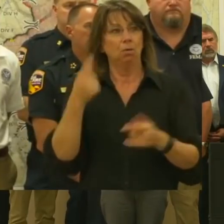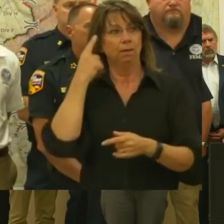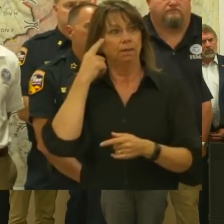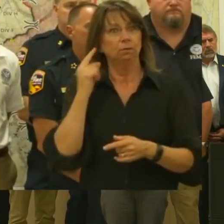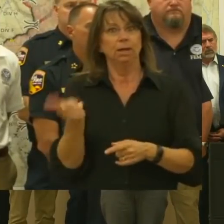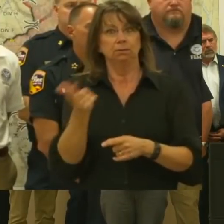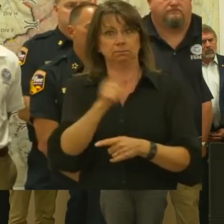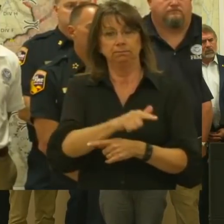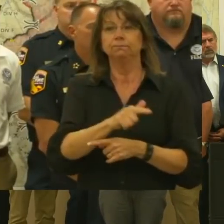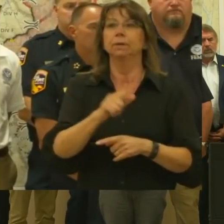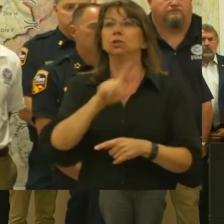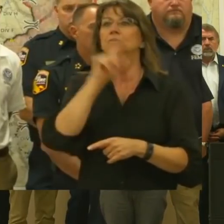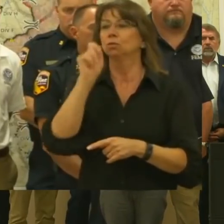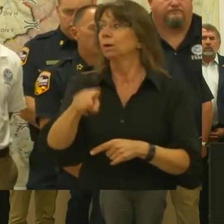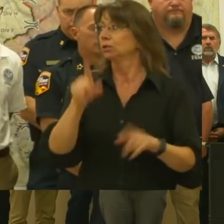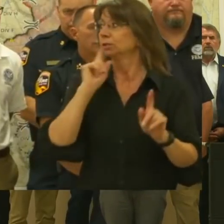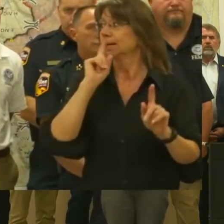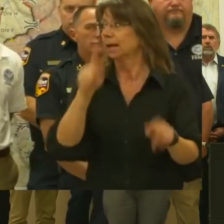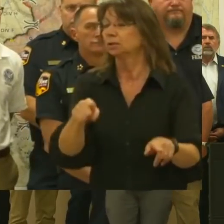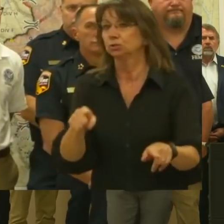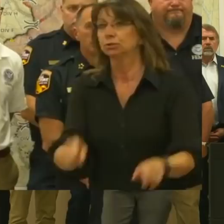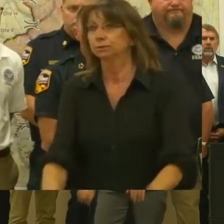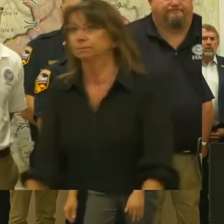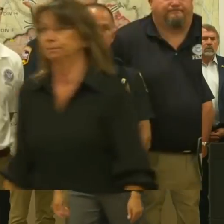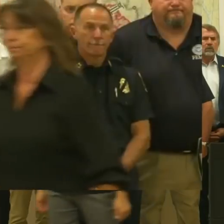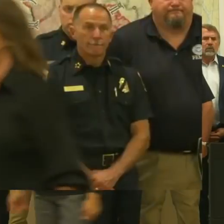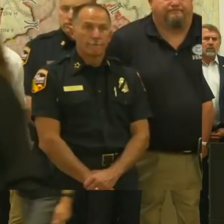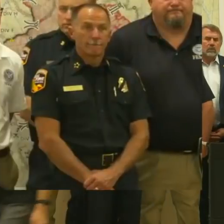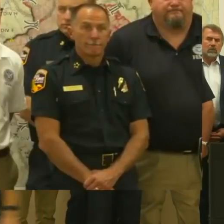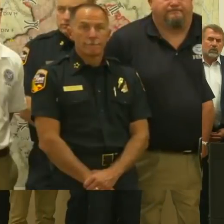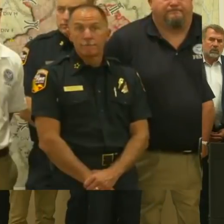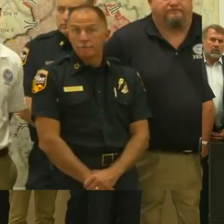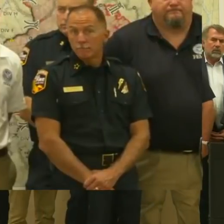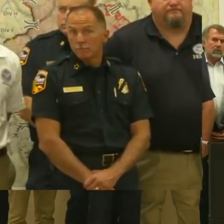like to take a few questions if there are any. Yes, sir.